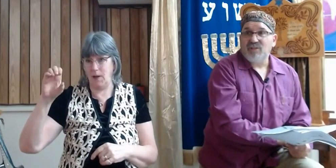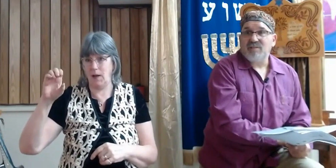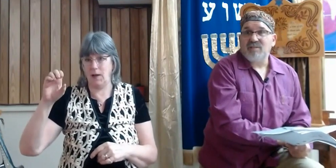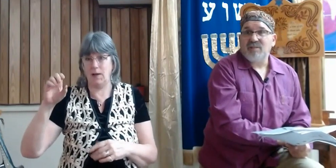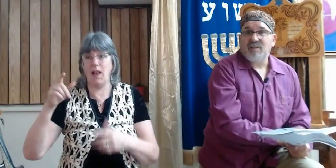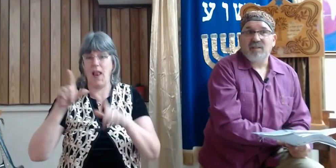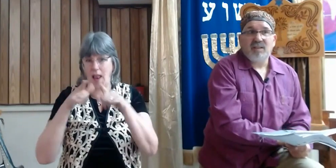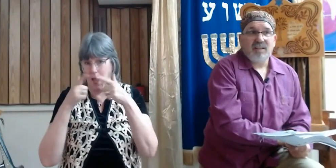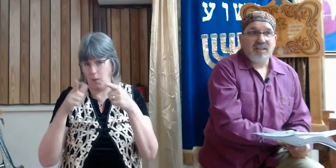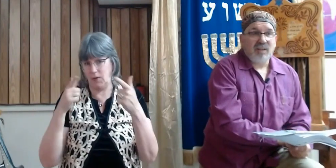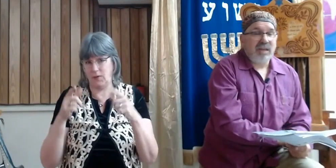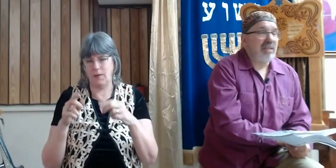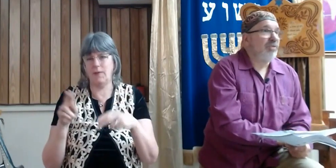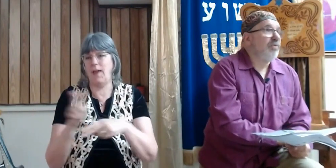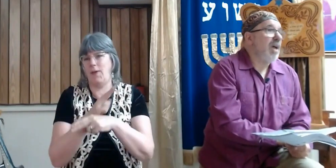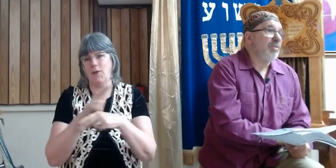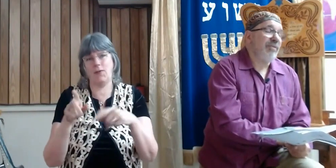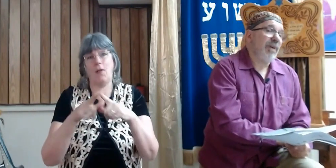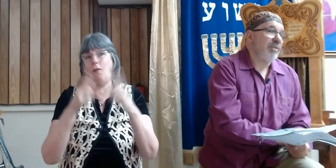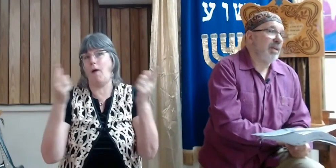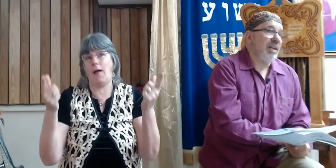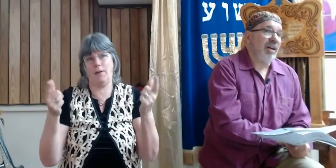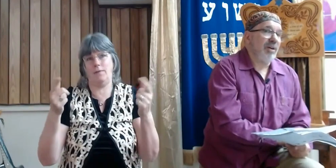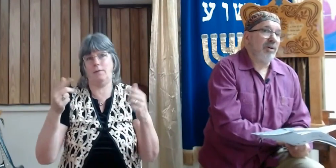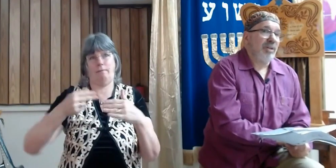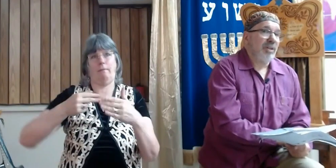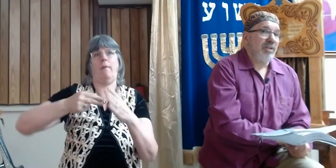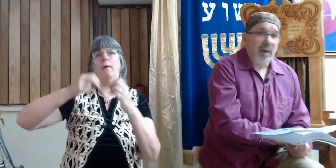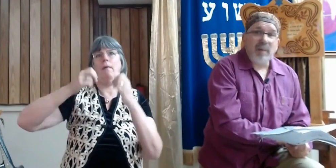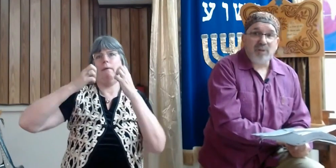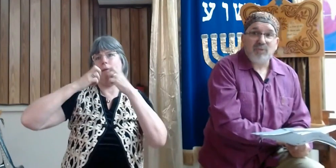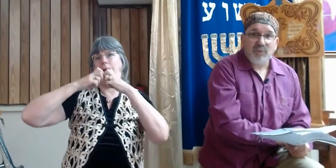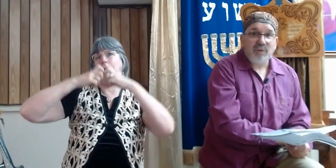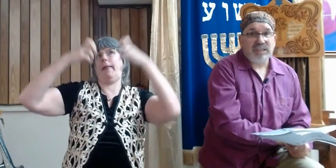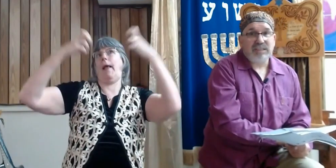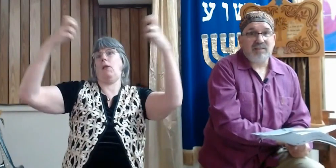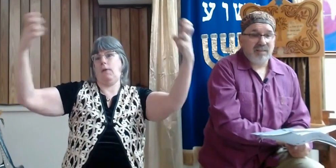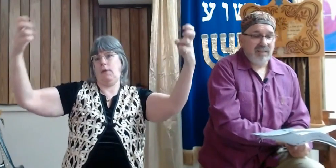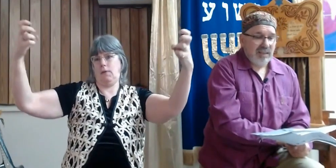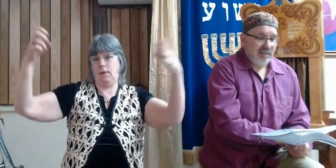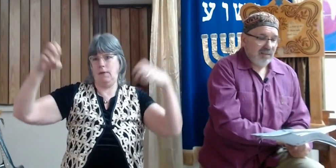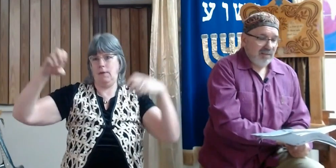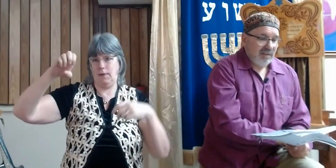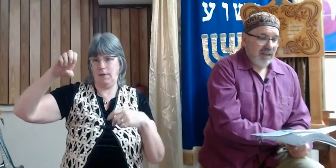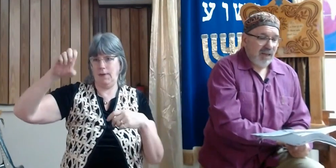exaggerations. It's very, very Bible-ish hyperboles.